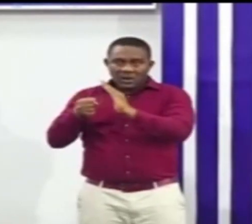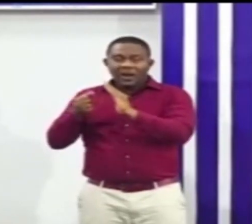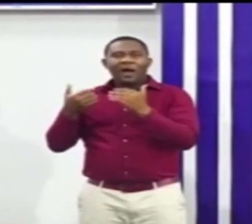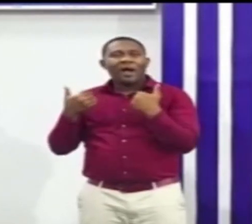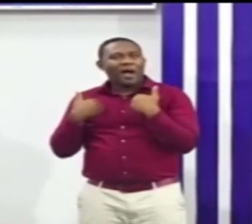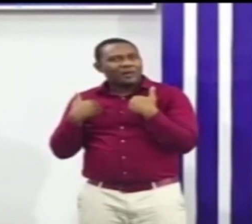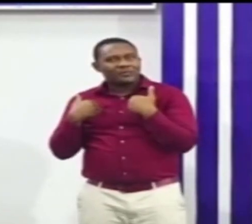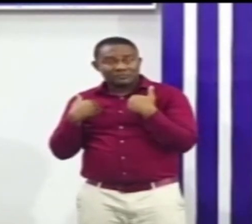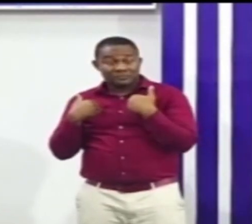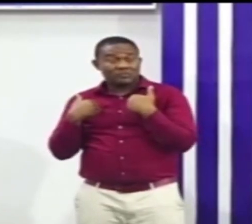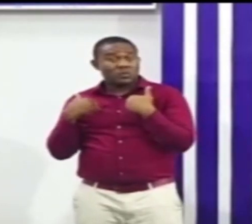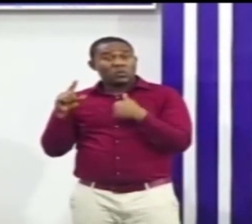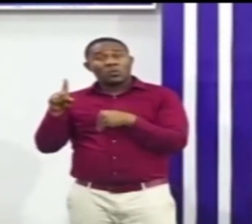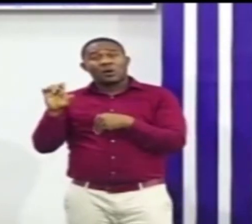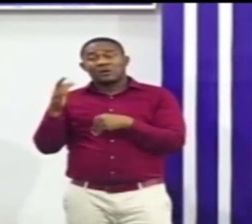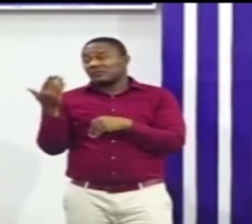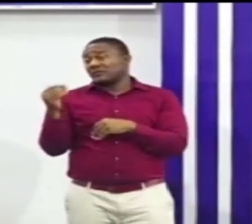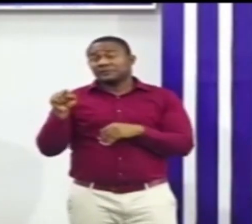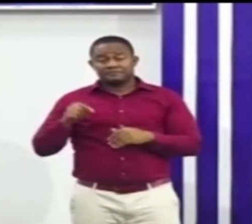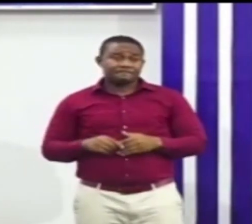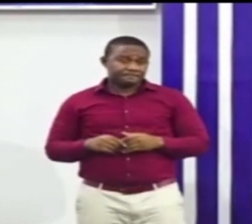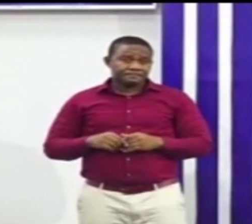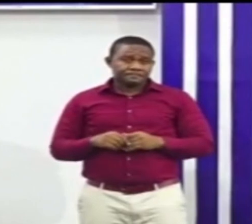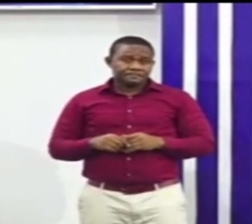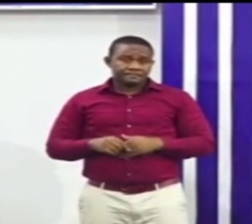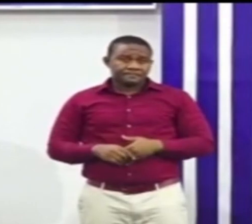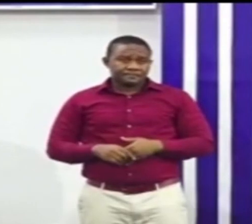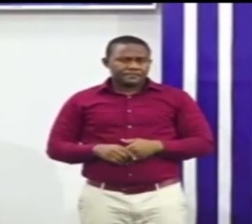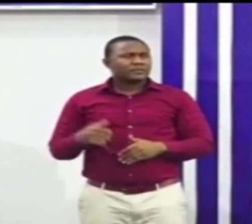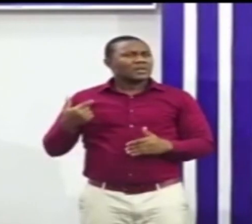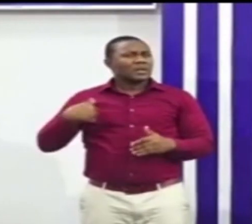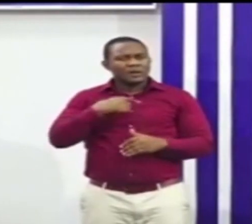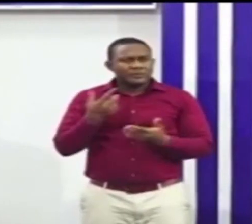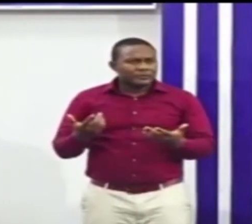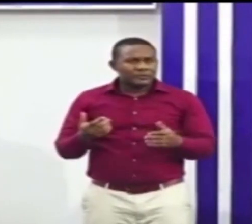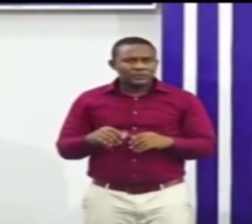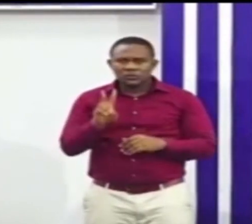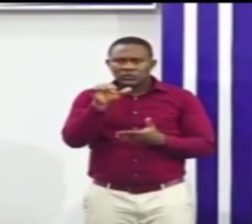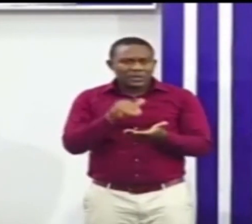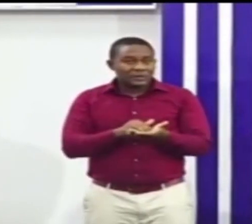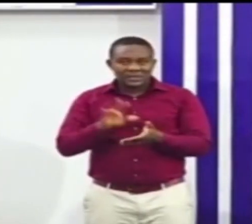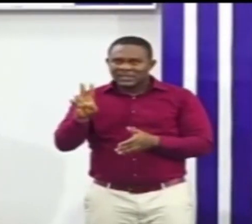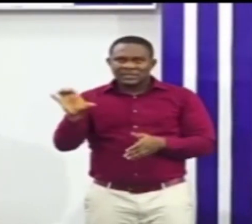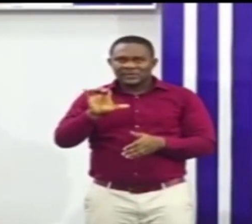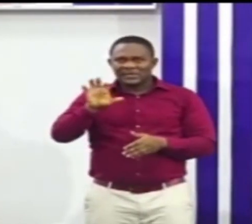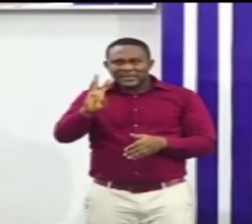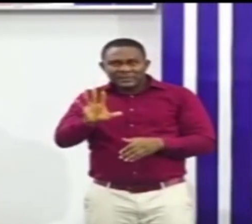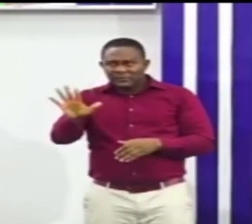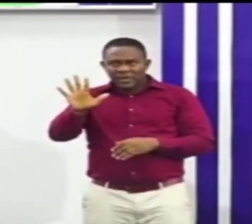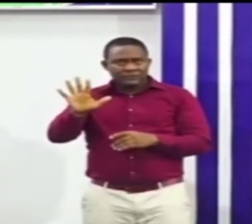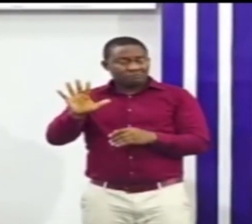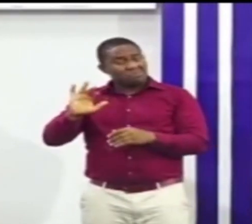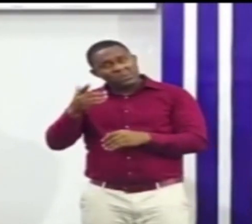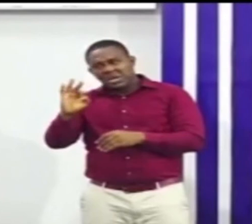For the types of presentation and case management, we have about 2,765 accounted for about 9% of